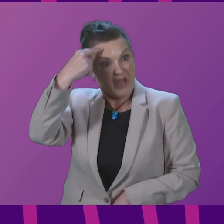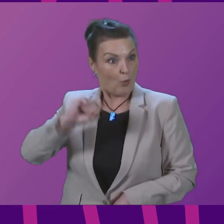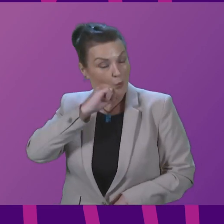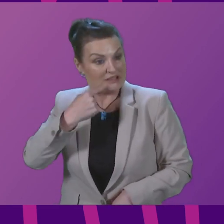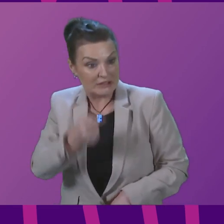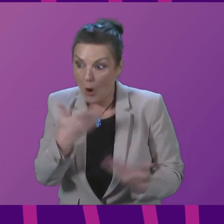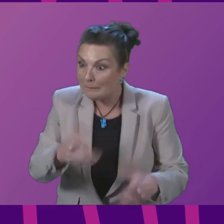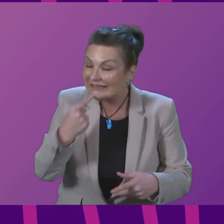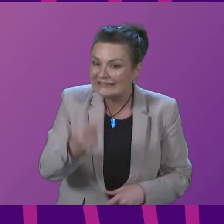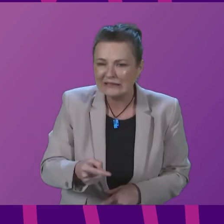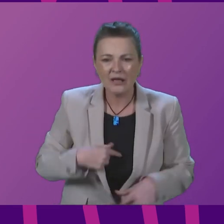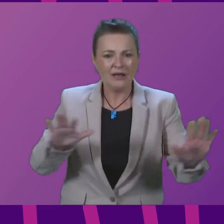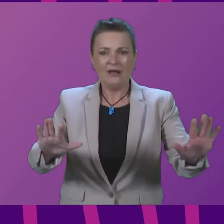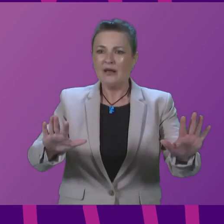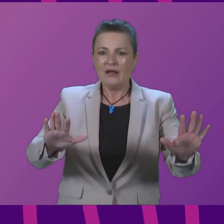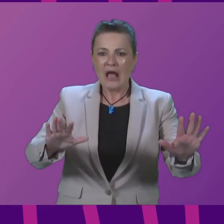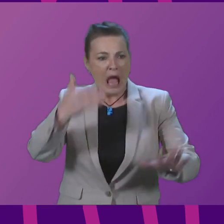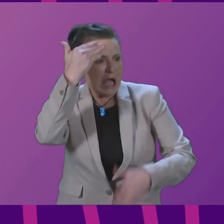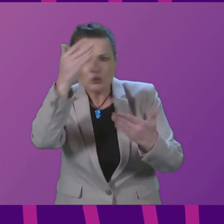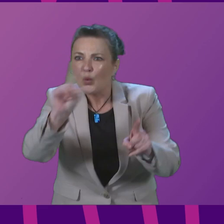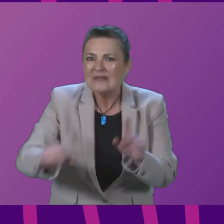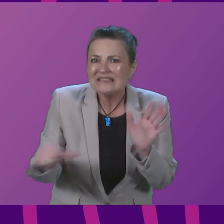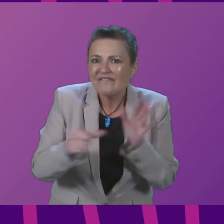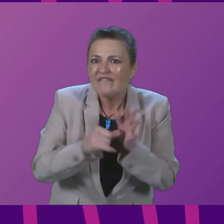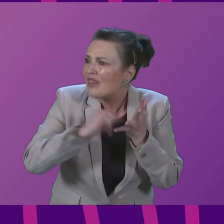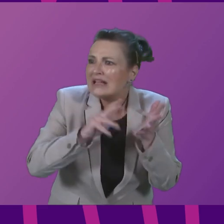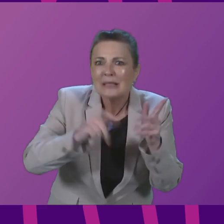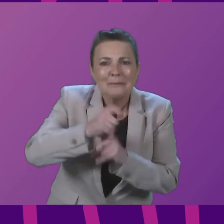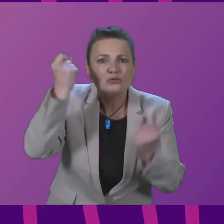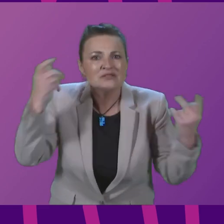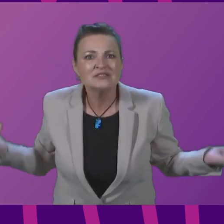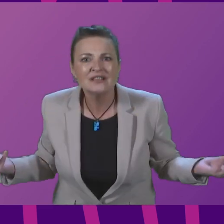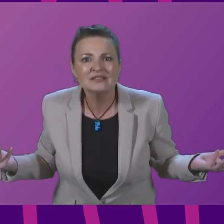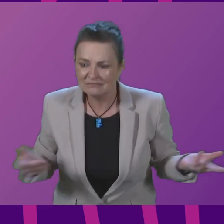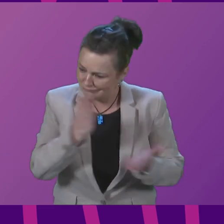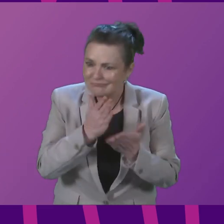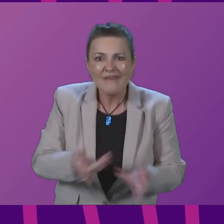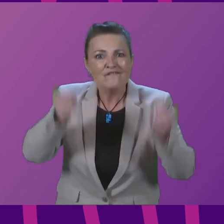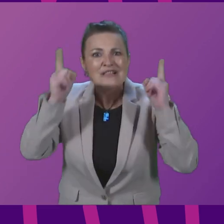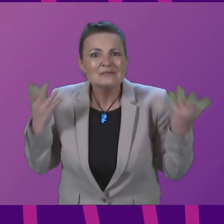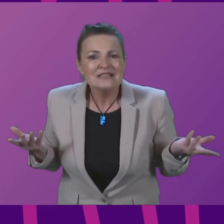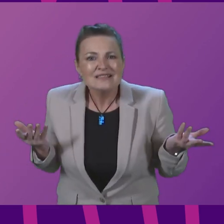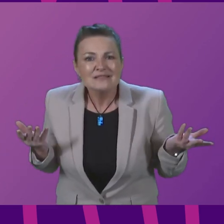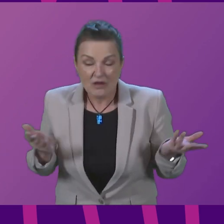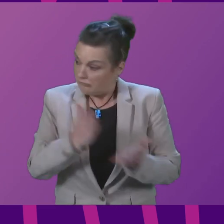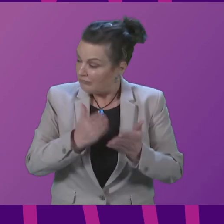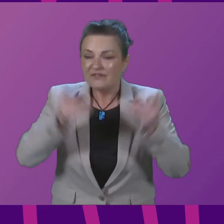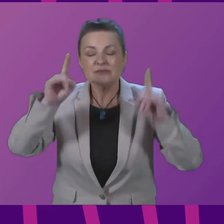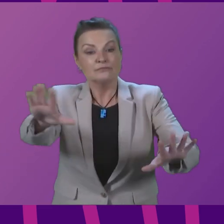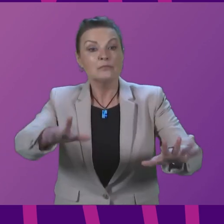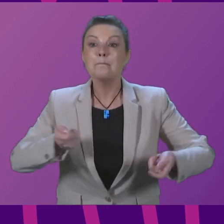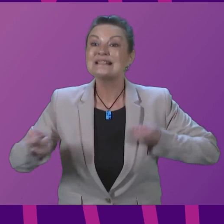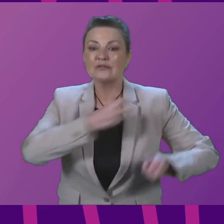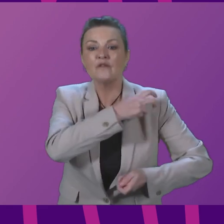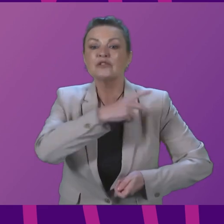I don't know what's difficult for the SNP to understand. The First Minister, the First Minister... me,